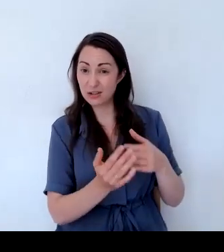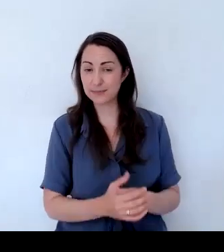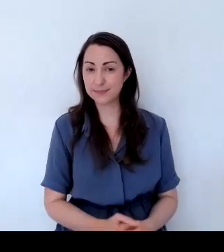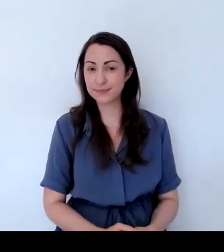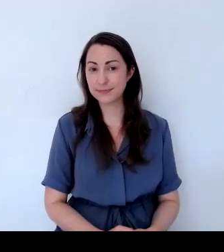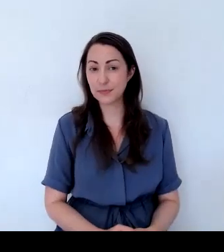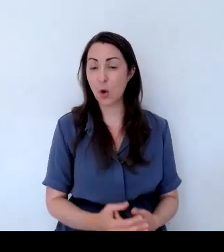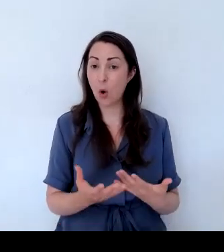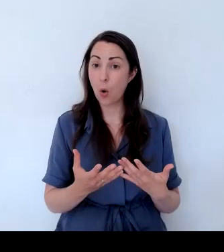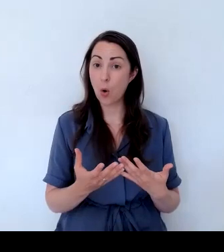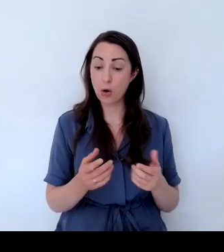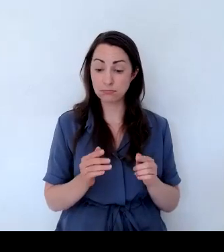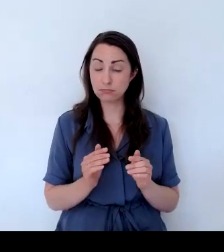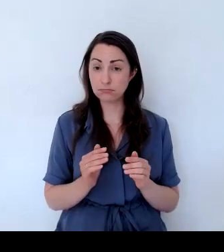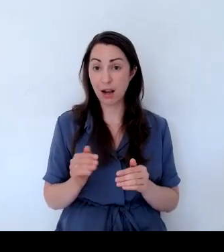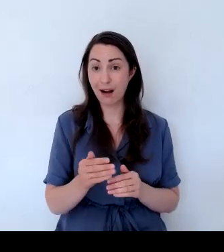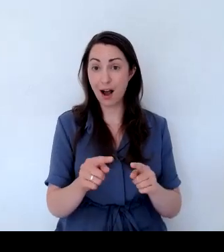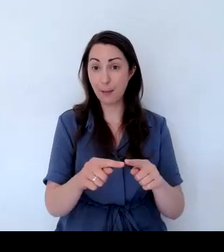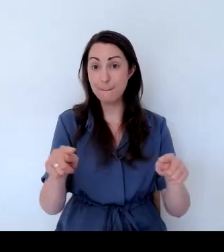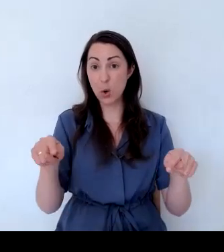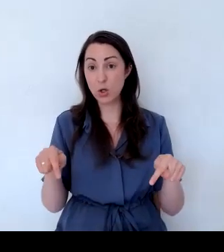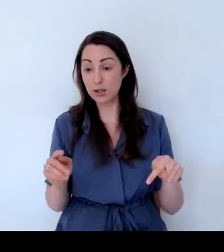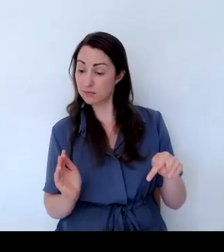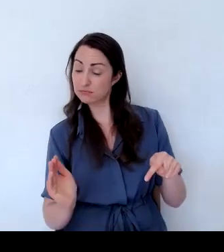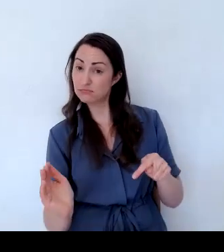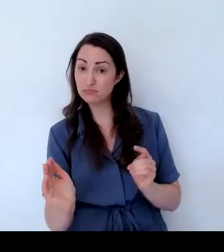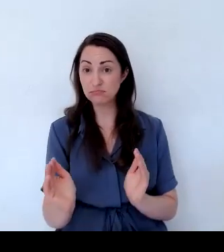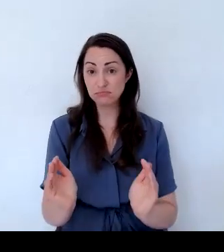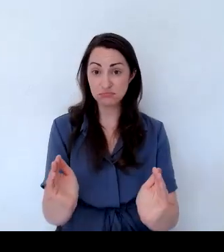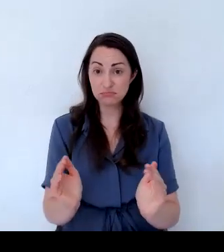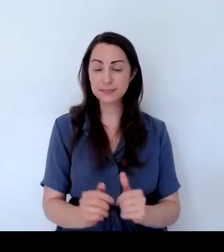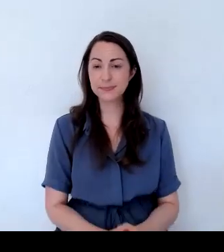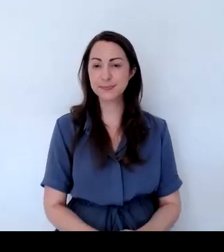edges of your borders too. And, of course, they're fragrant.